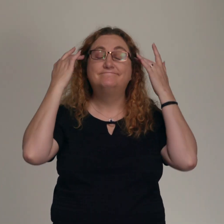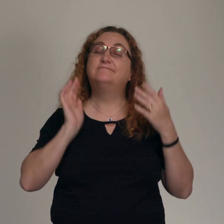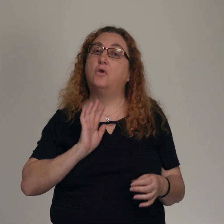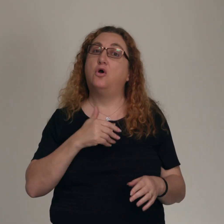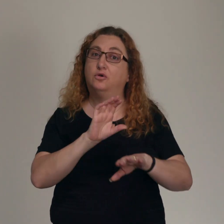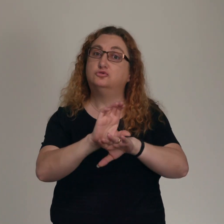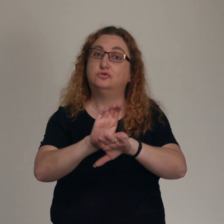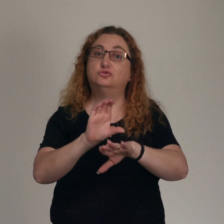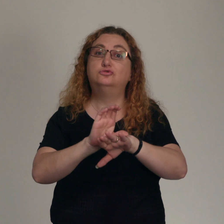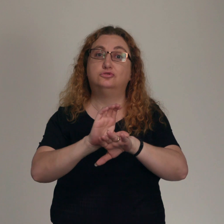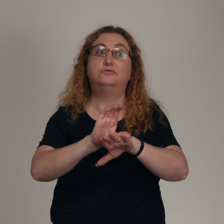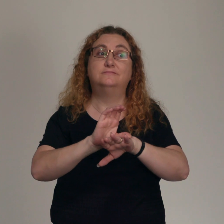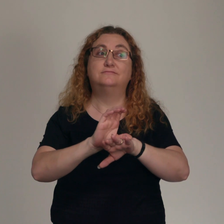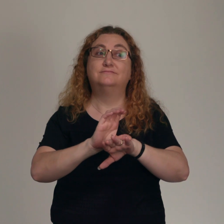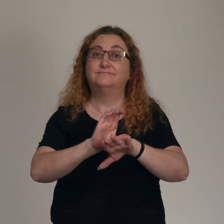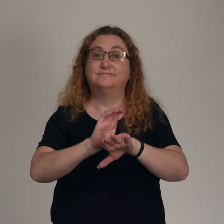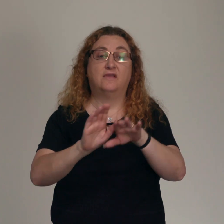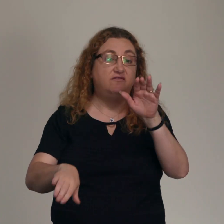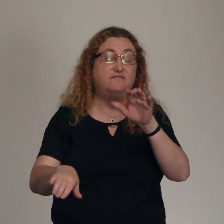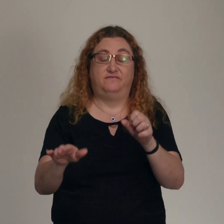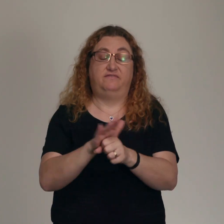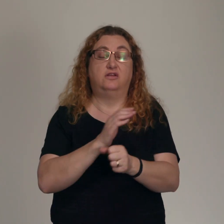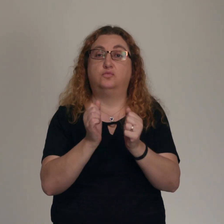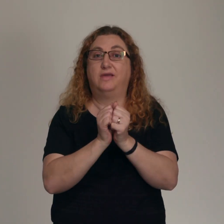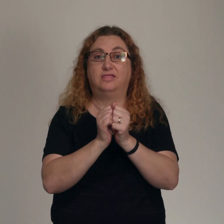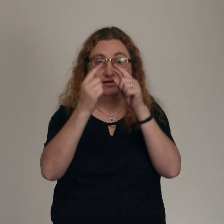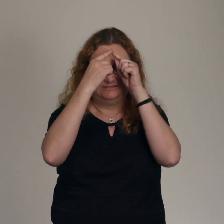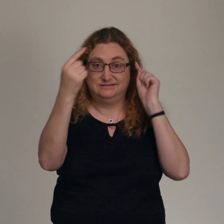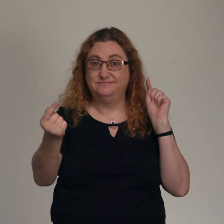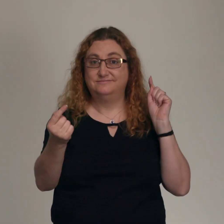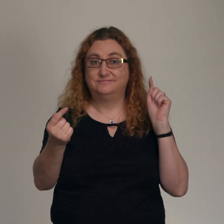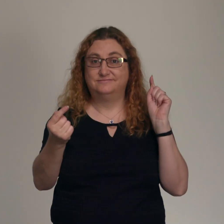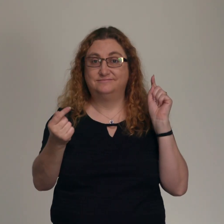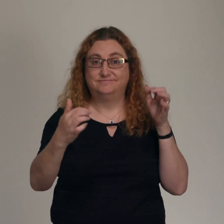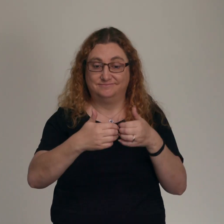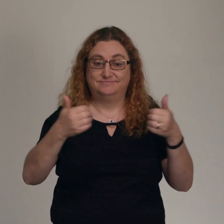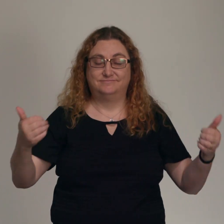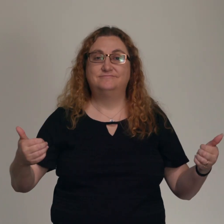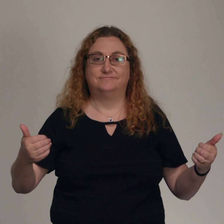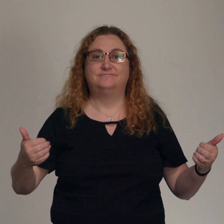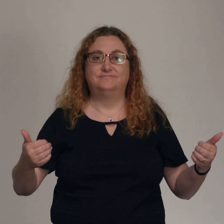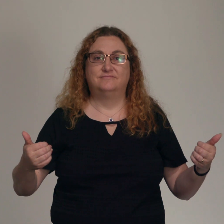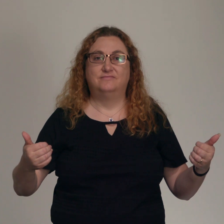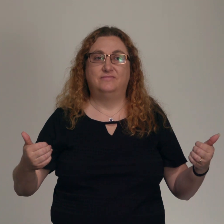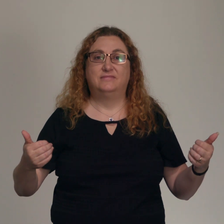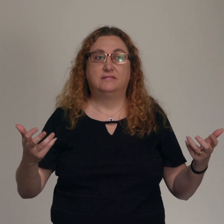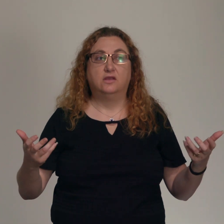We are a church filled with disagreements and divisions. And it's about other things besides COVID, but